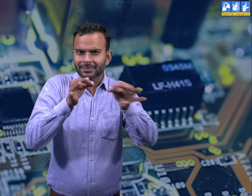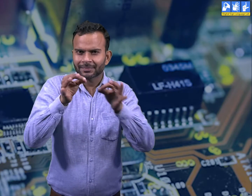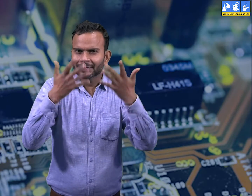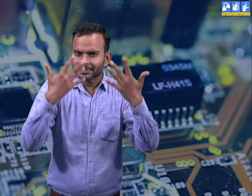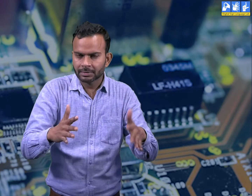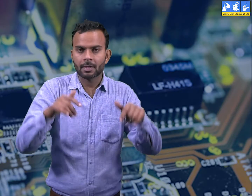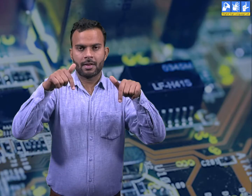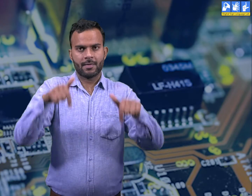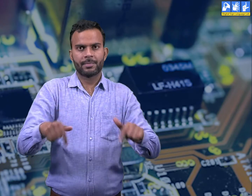computer hardware.